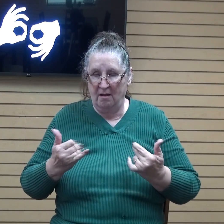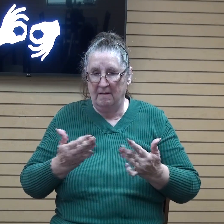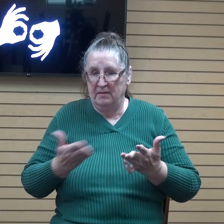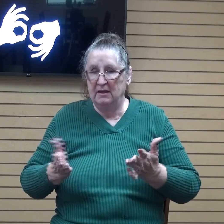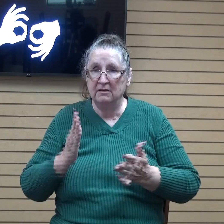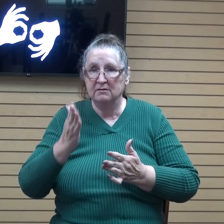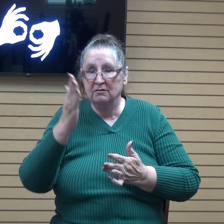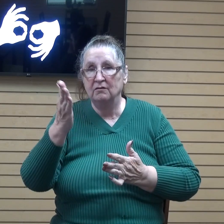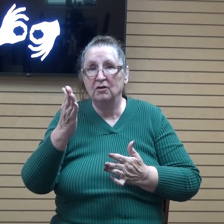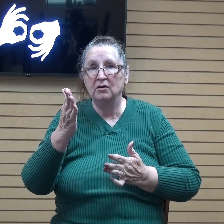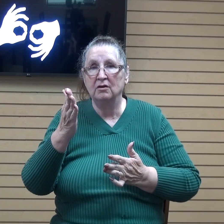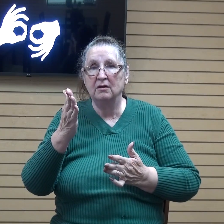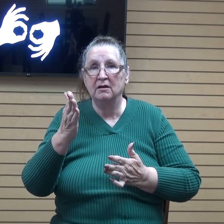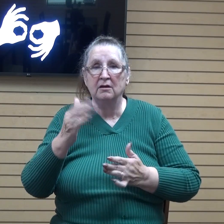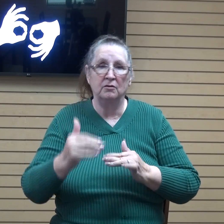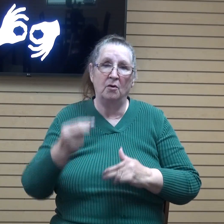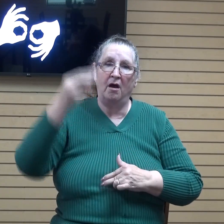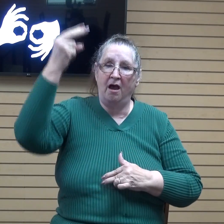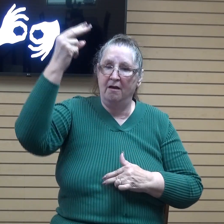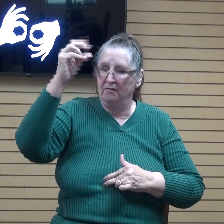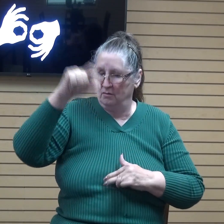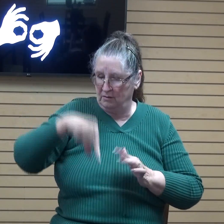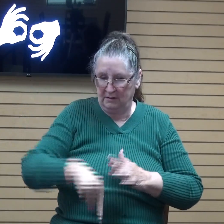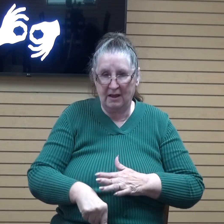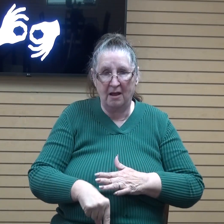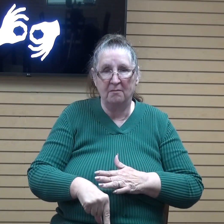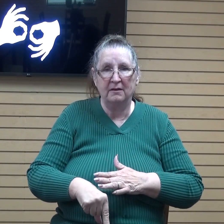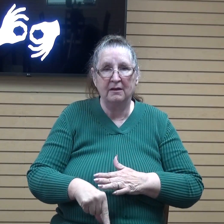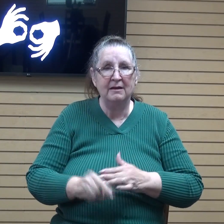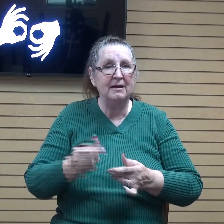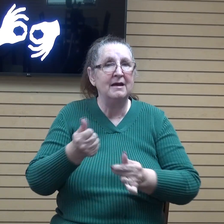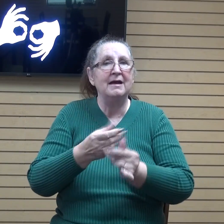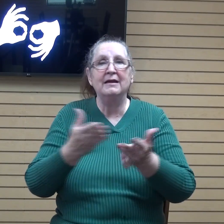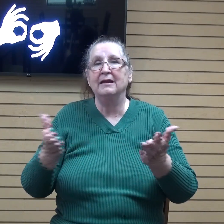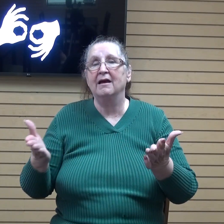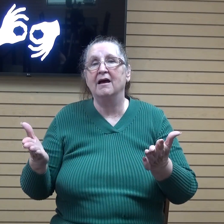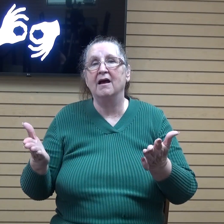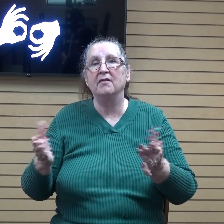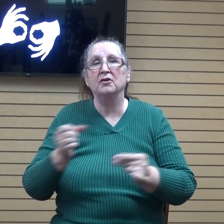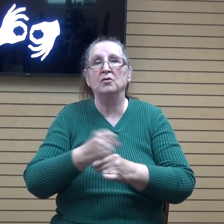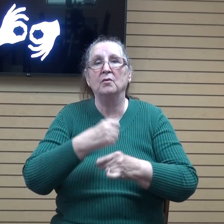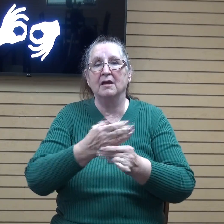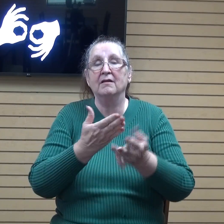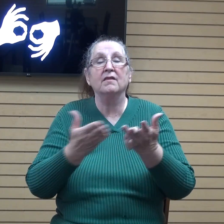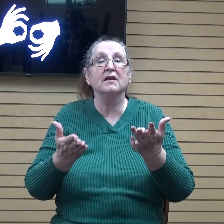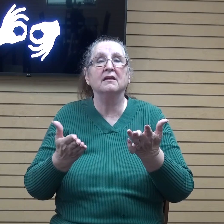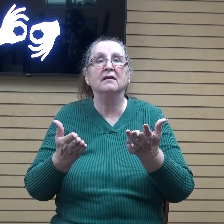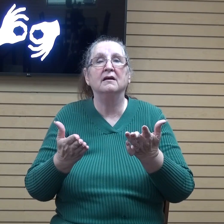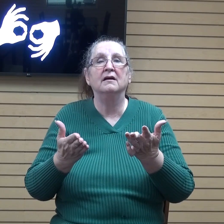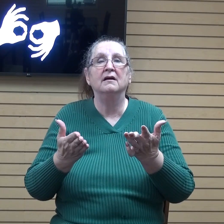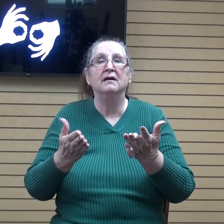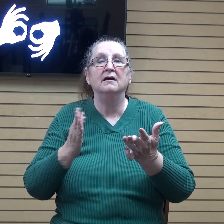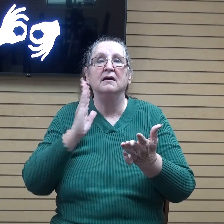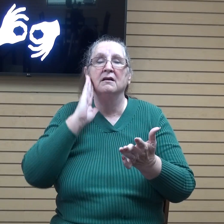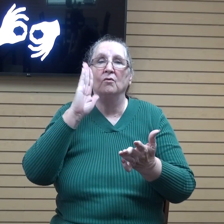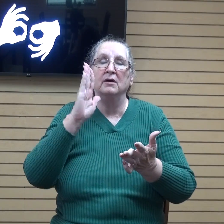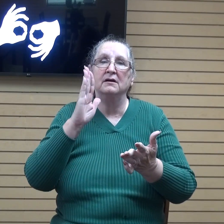come nor height nor depth nor any other created thing shall be able to separate